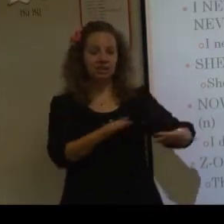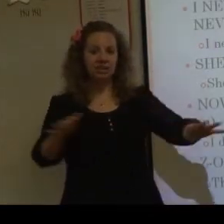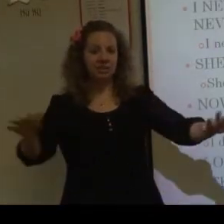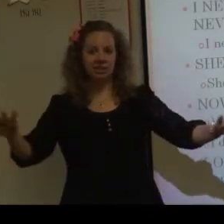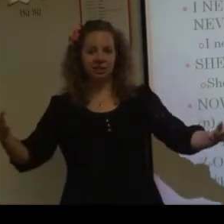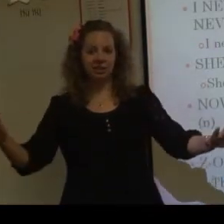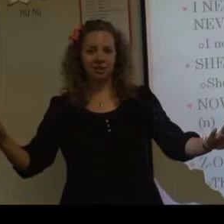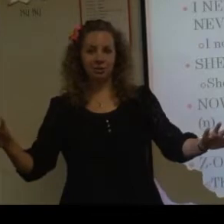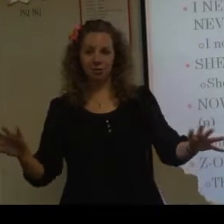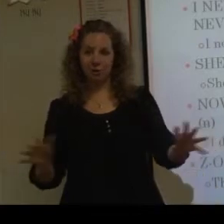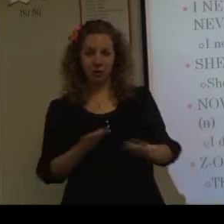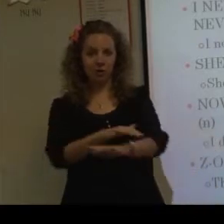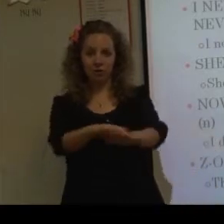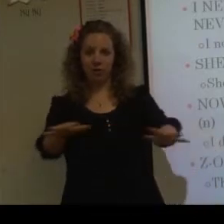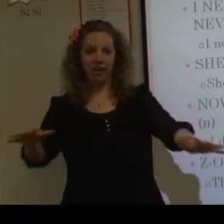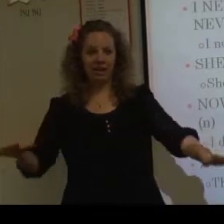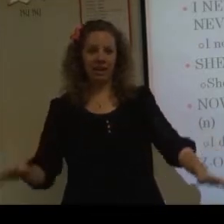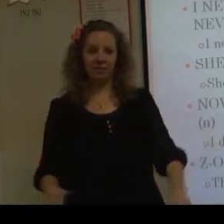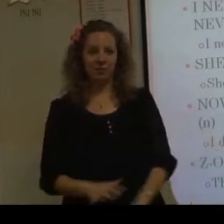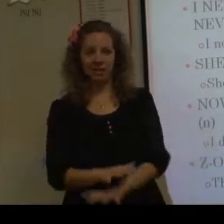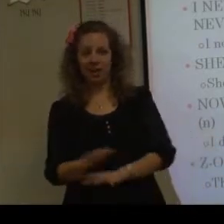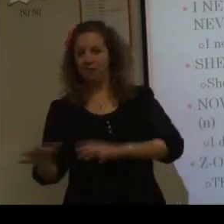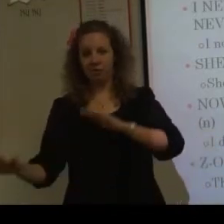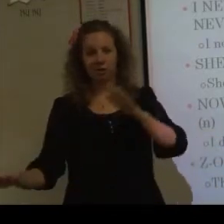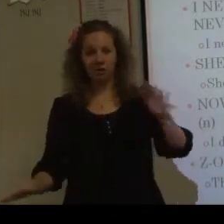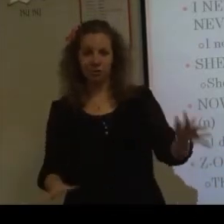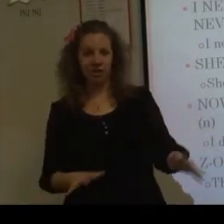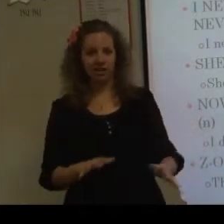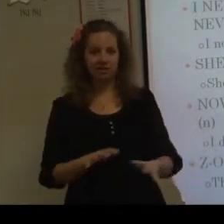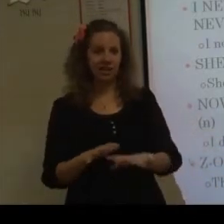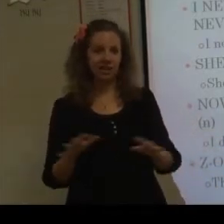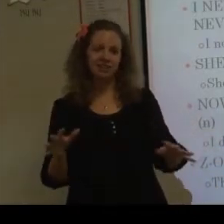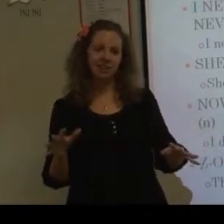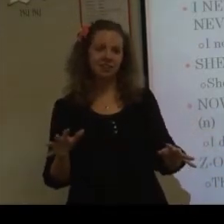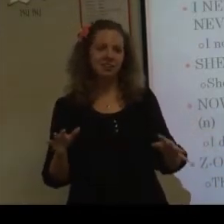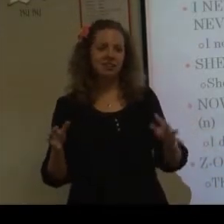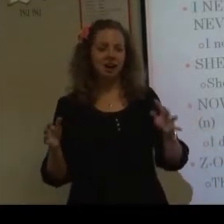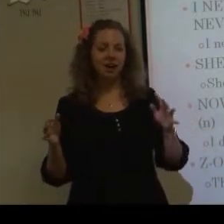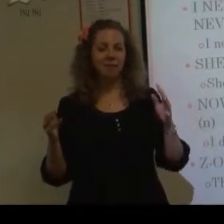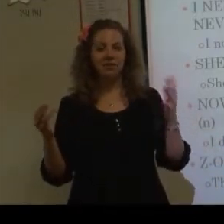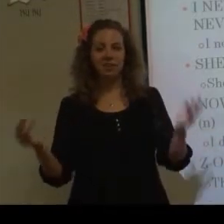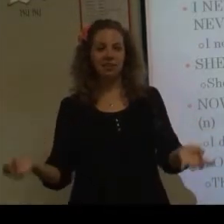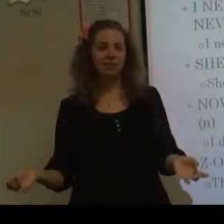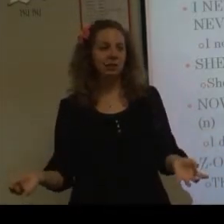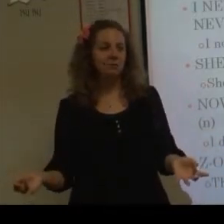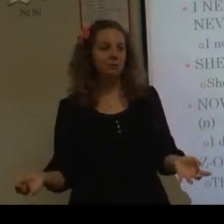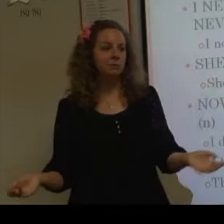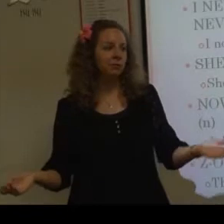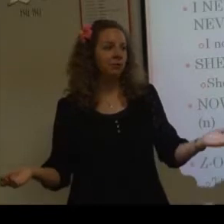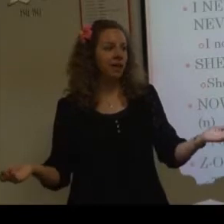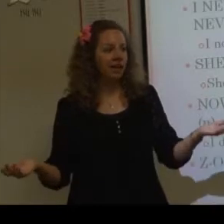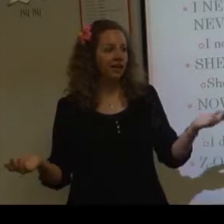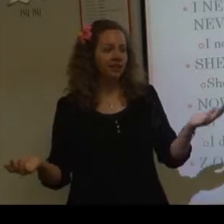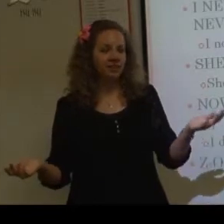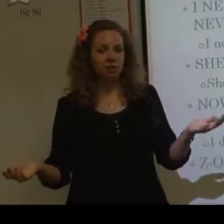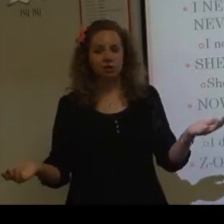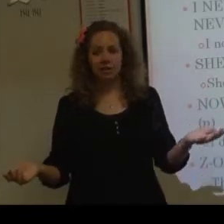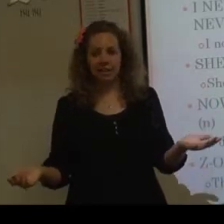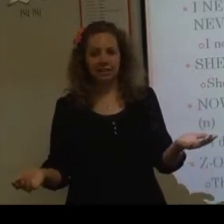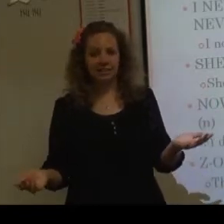necessarily universal. For like. Everyone in California who signs ASL. And then other times people like. They're just lazy.